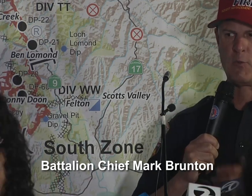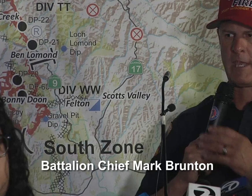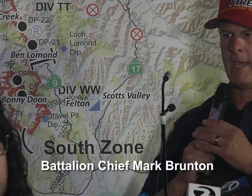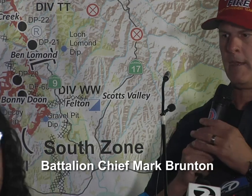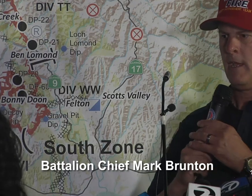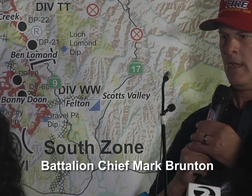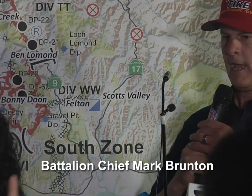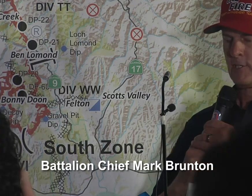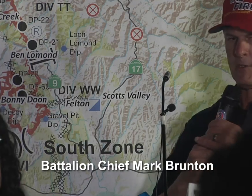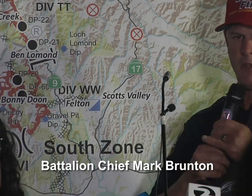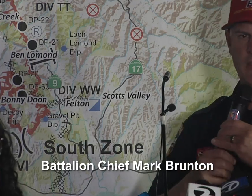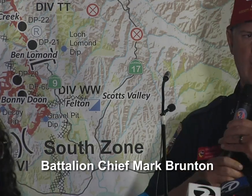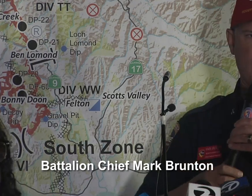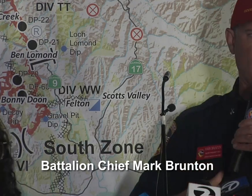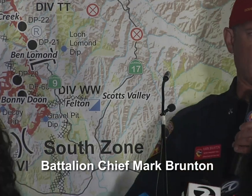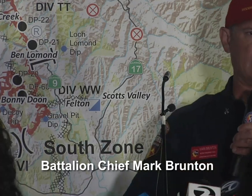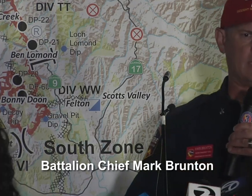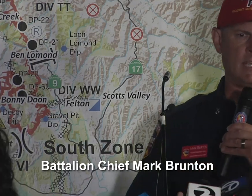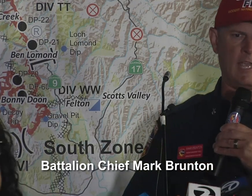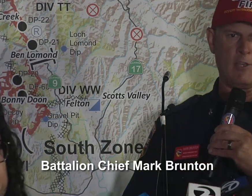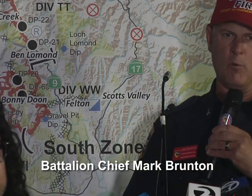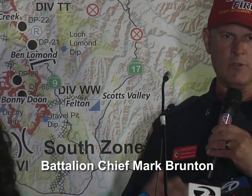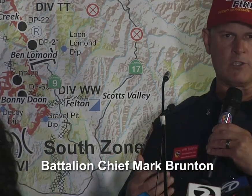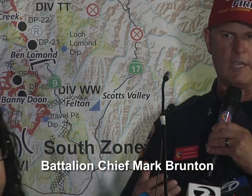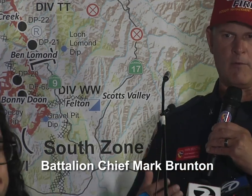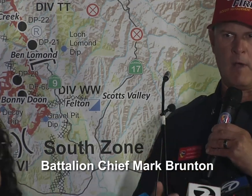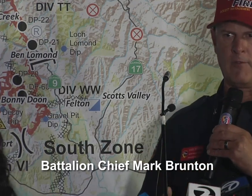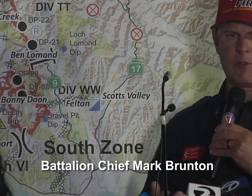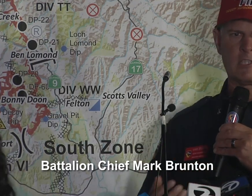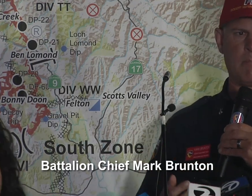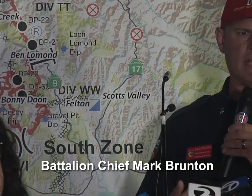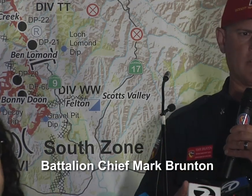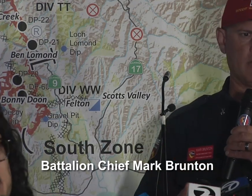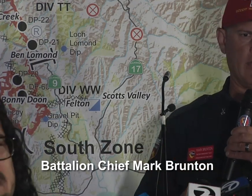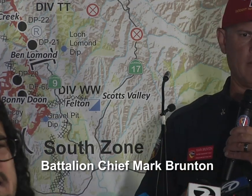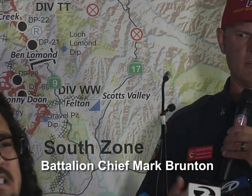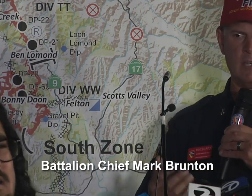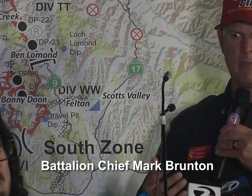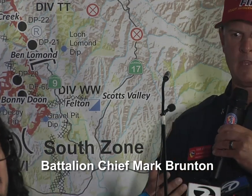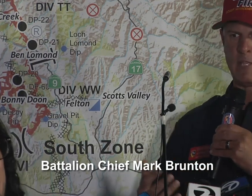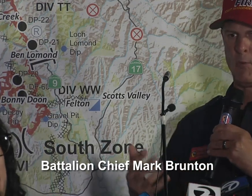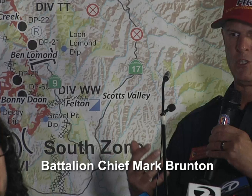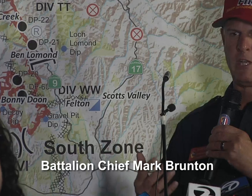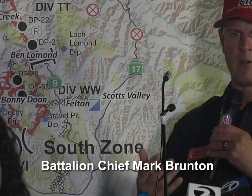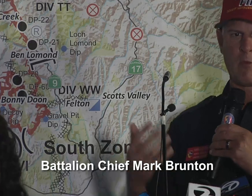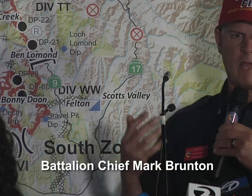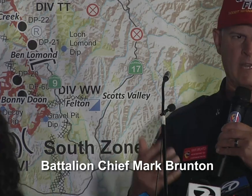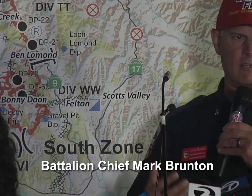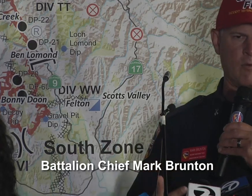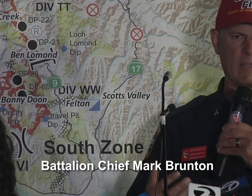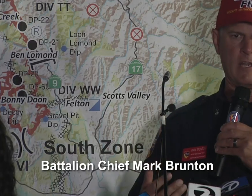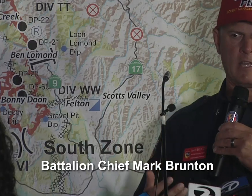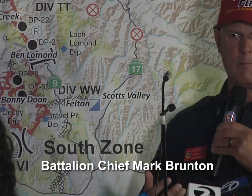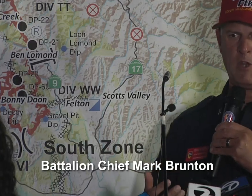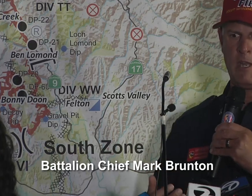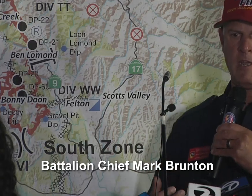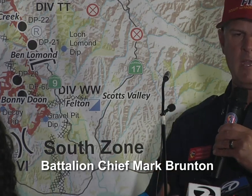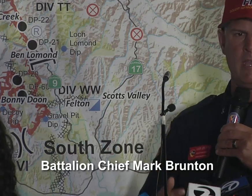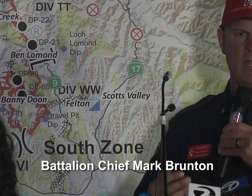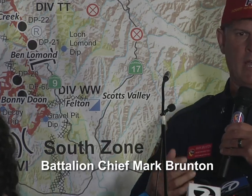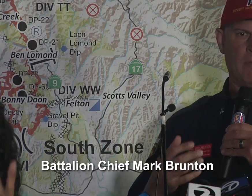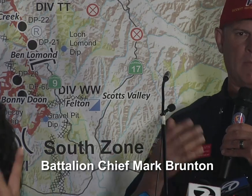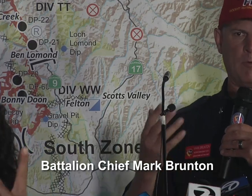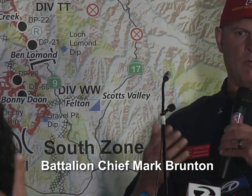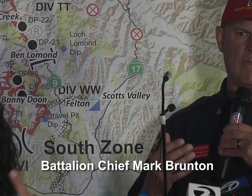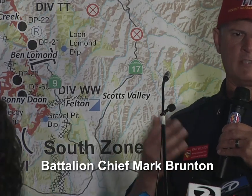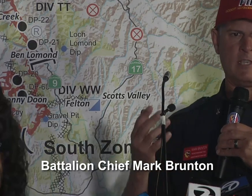the best we can. As a result of that, what we're going to see, and you will see, we'll have little setbacks here and there. There's nothing that's pushing or threatening directly to the community,